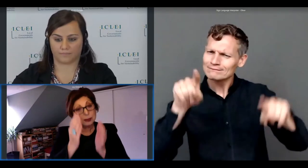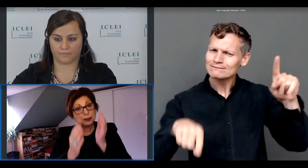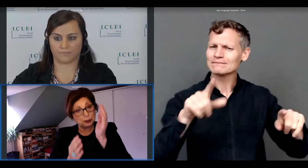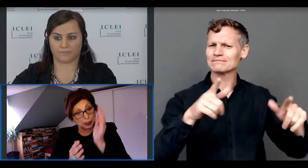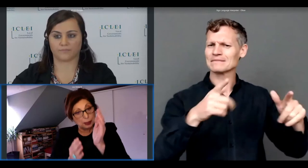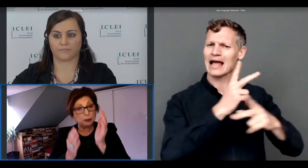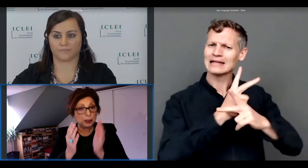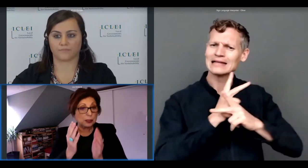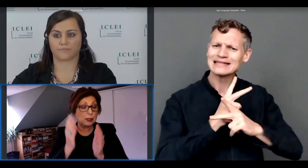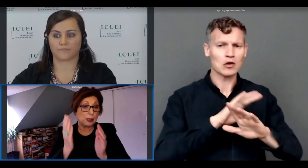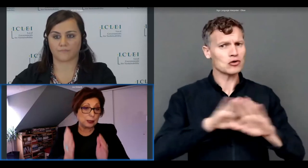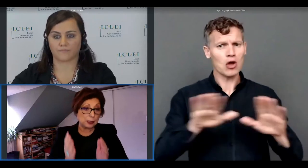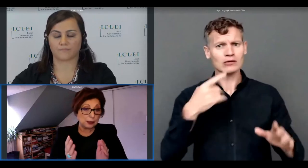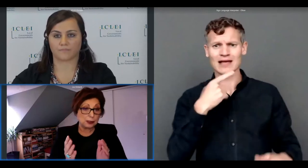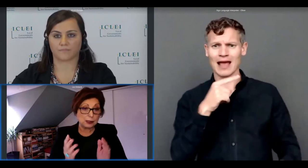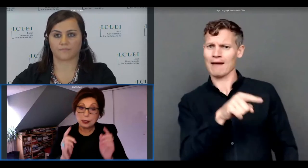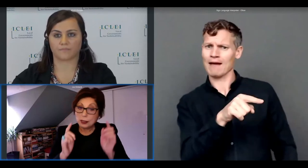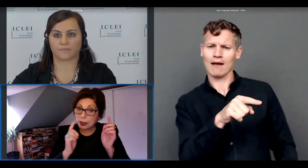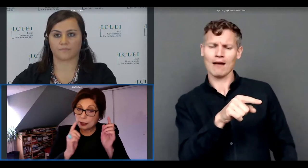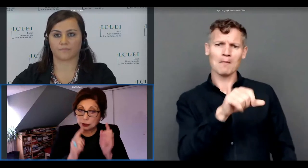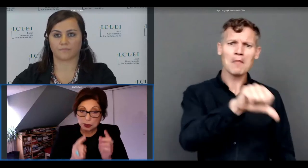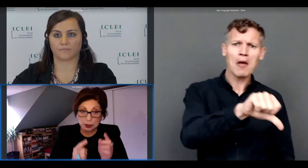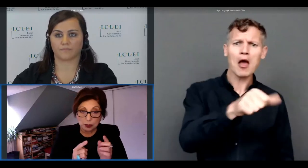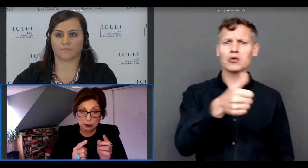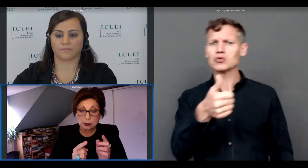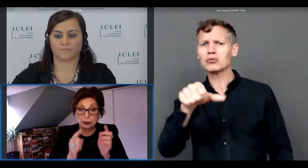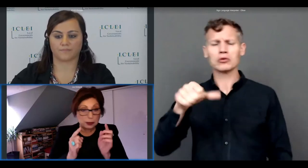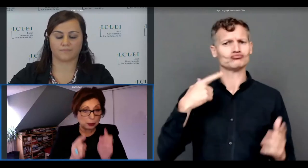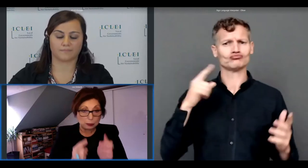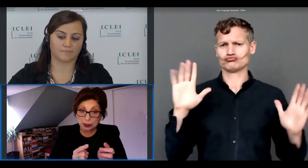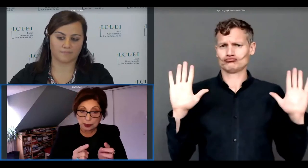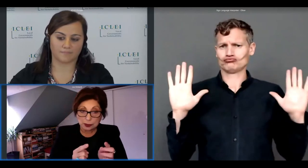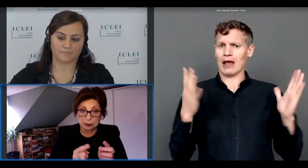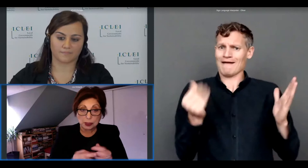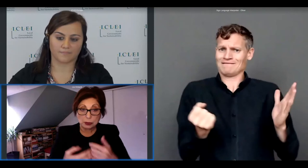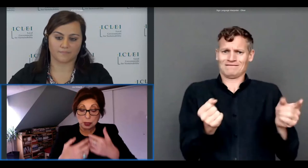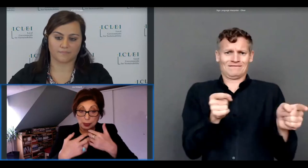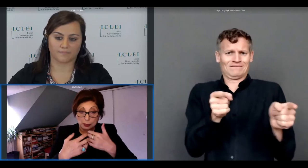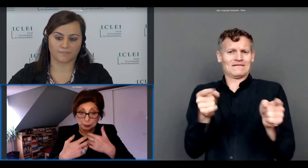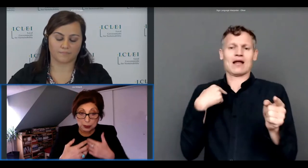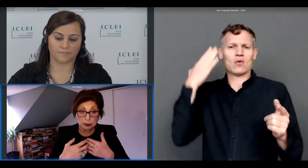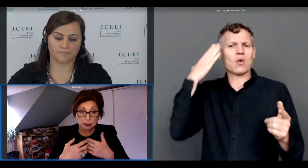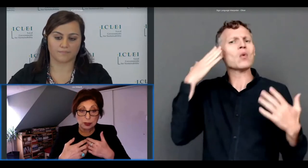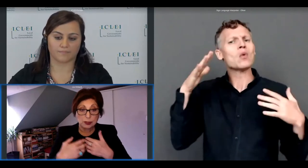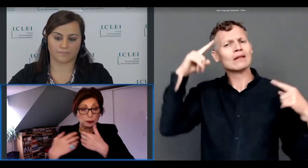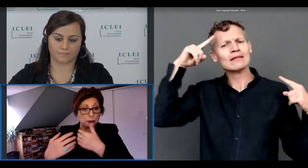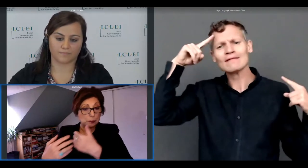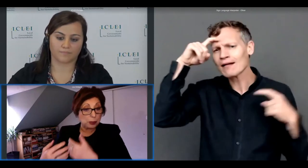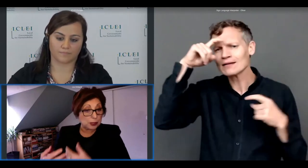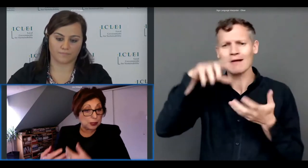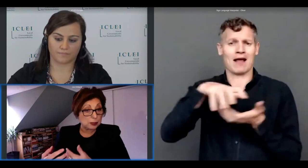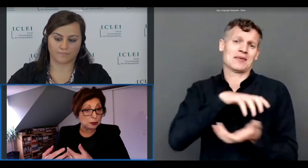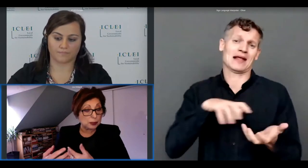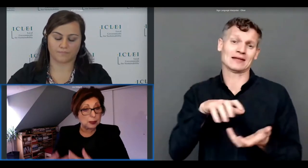on any of these identities i know it's difficult and it's complicated because i have been on the side of doing